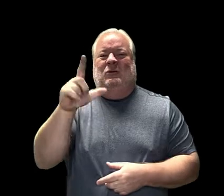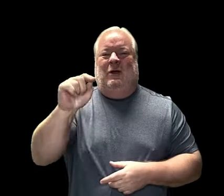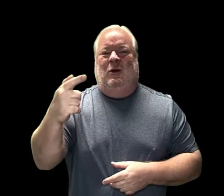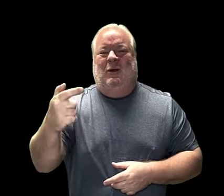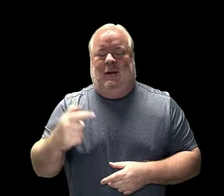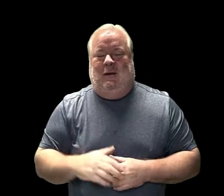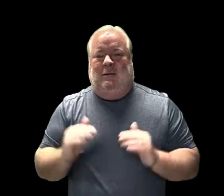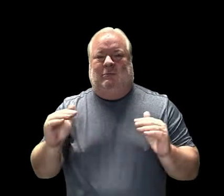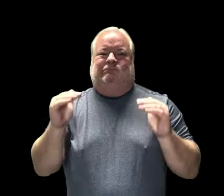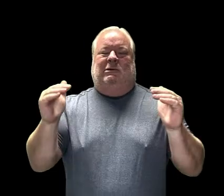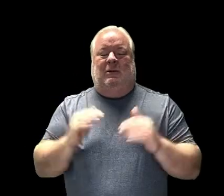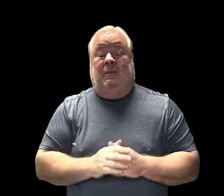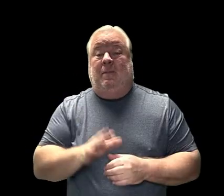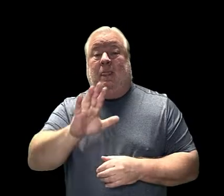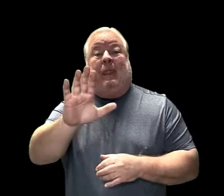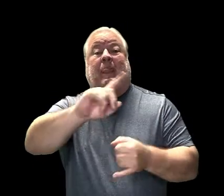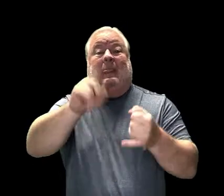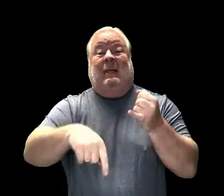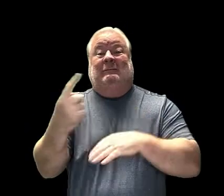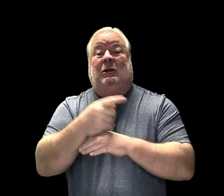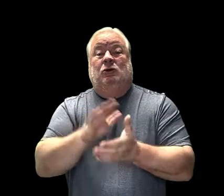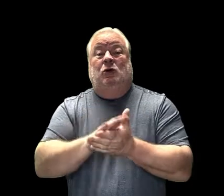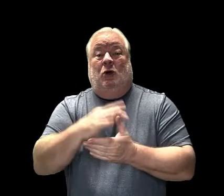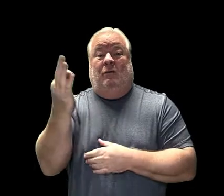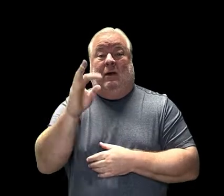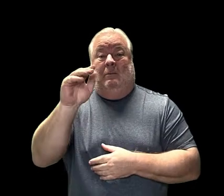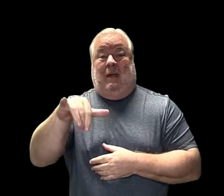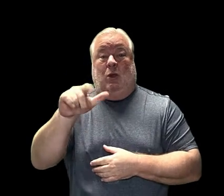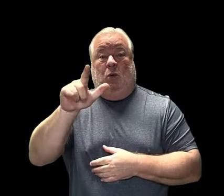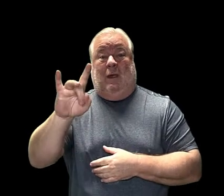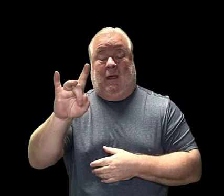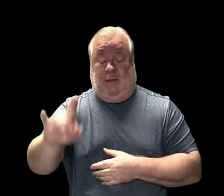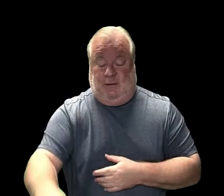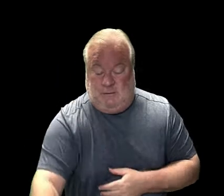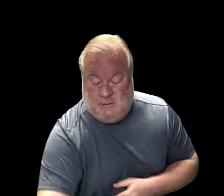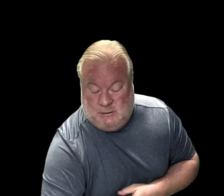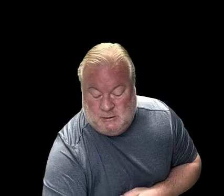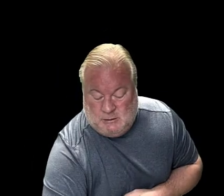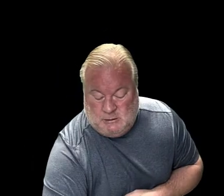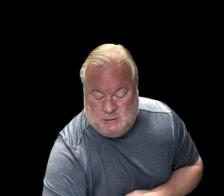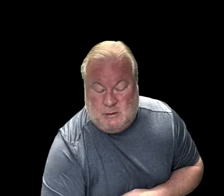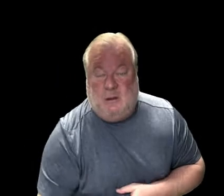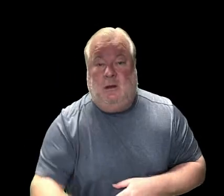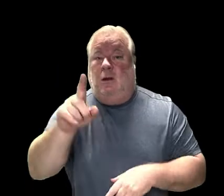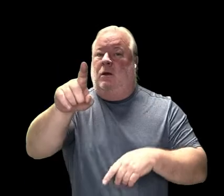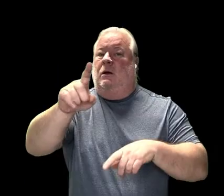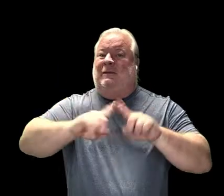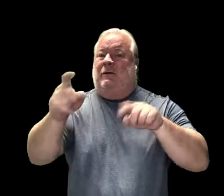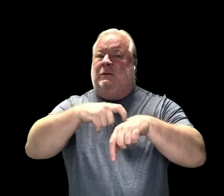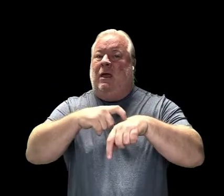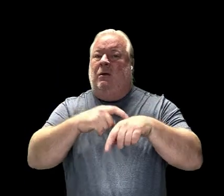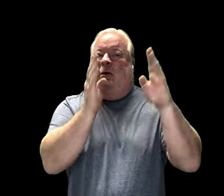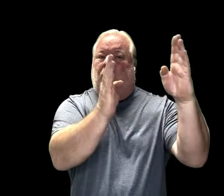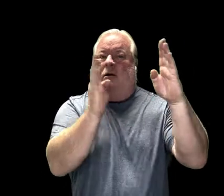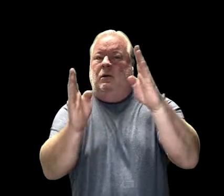Also want to remind everyone that for the last day of school, Friday, May 28th, you will have different dismissal